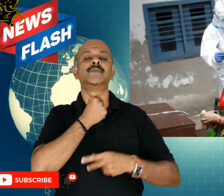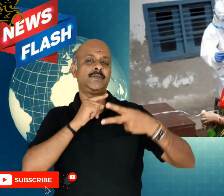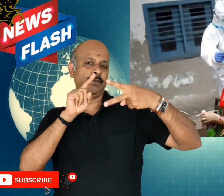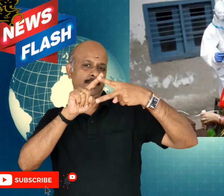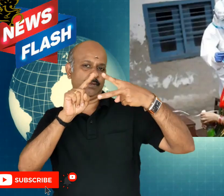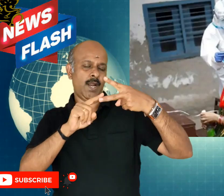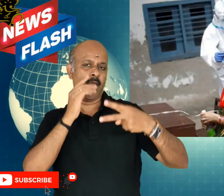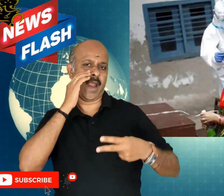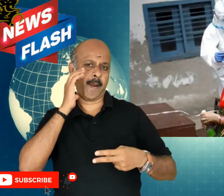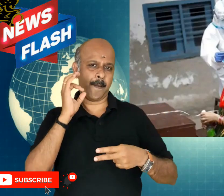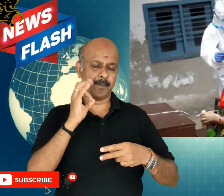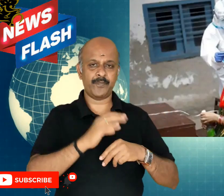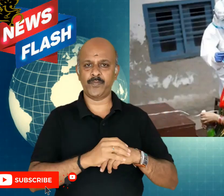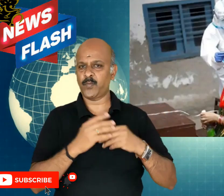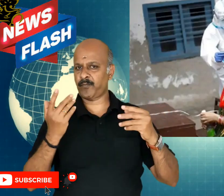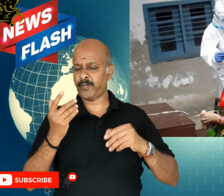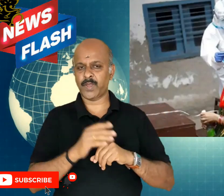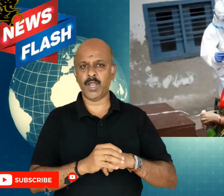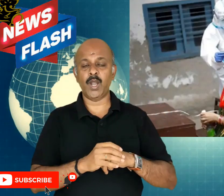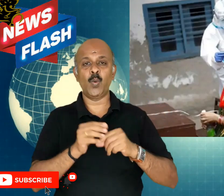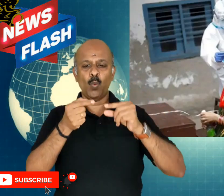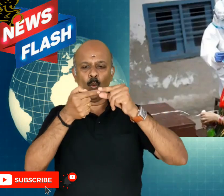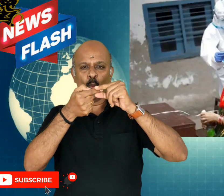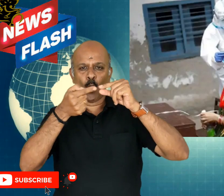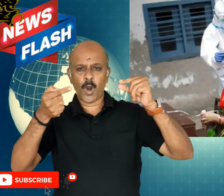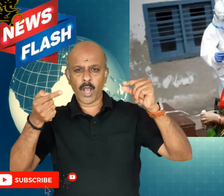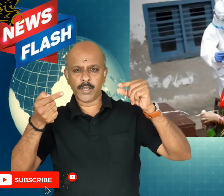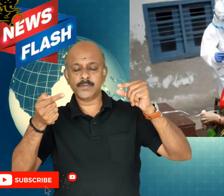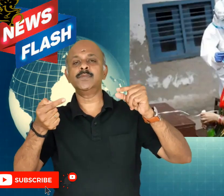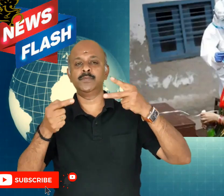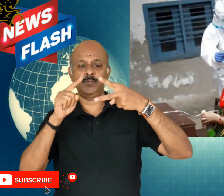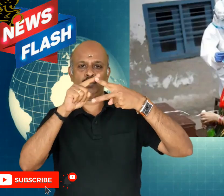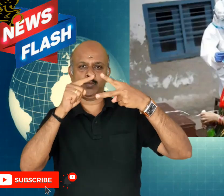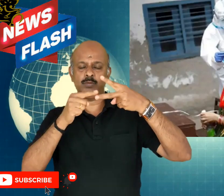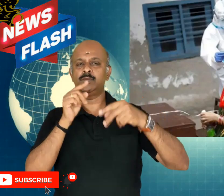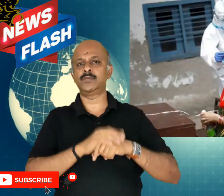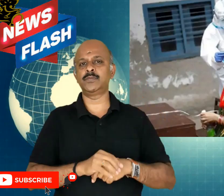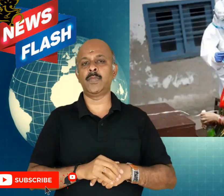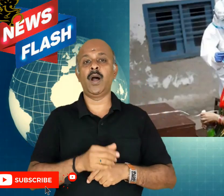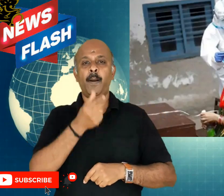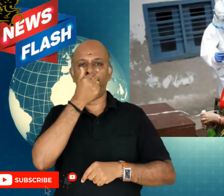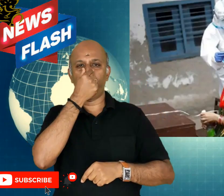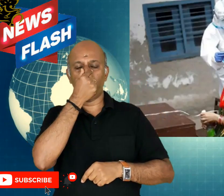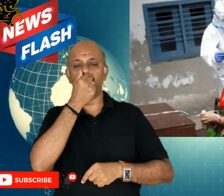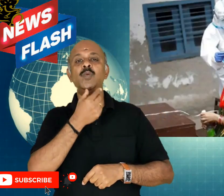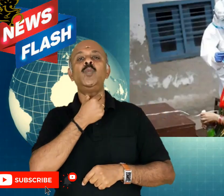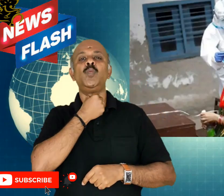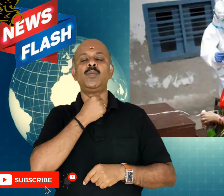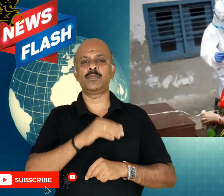testing with two methods the nose swab and the mouth swab test.